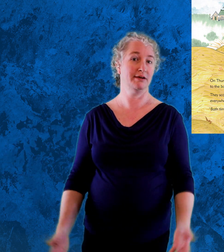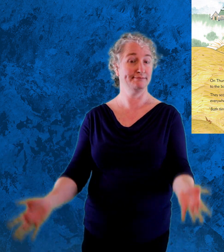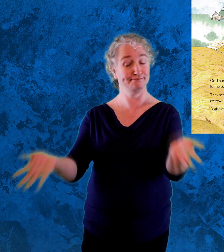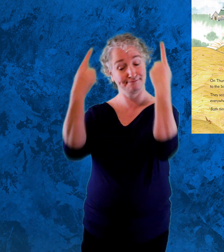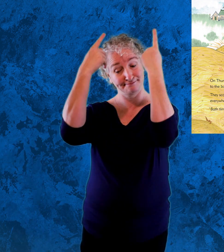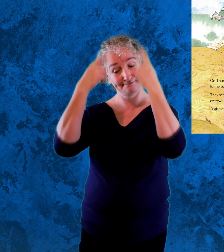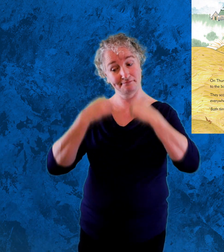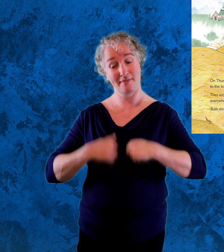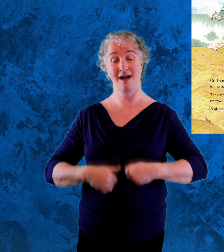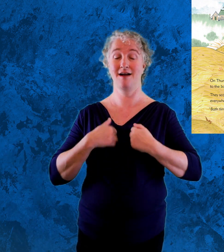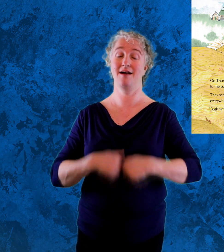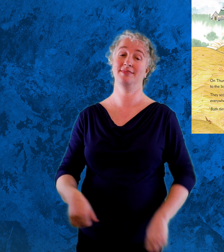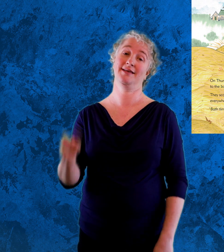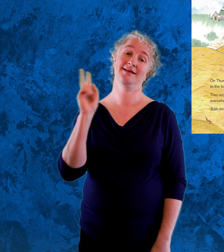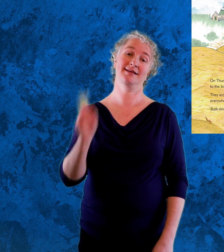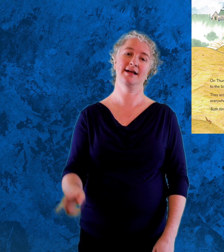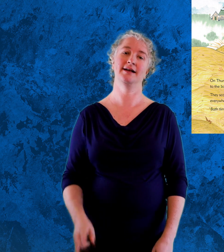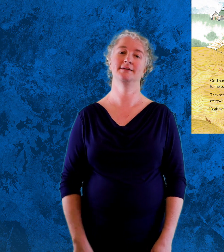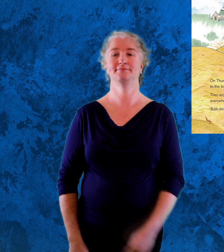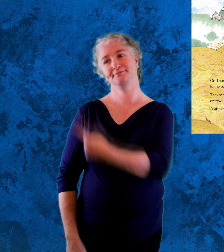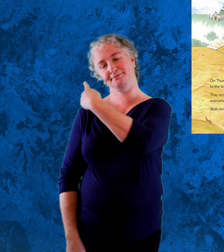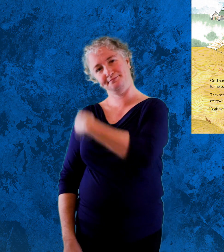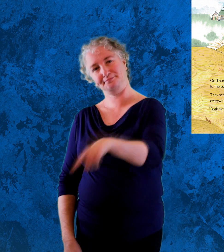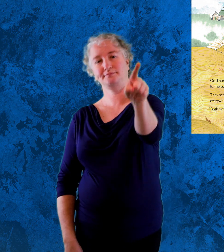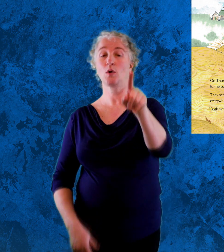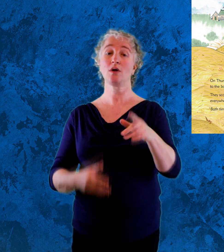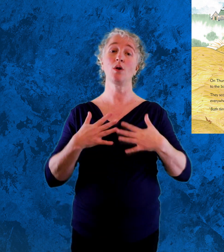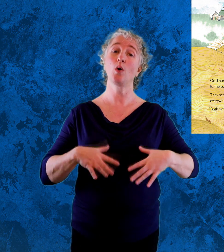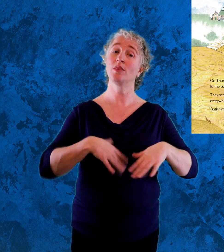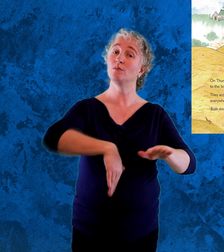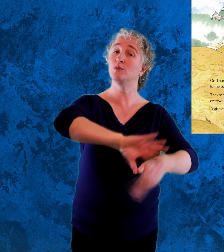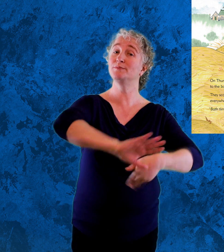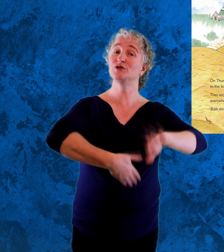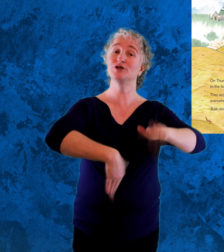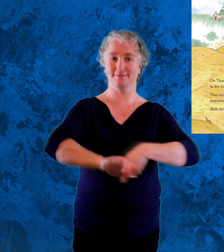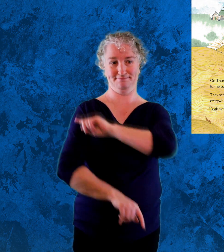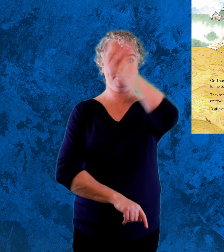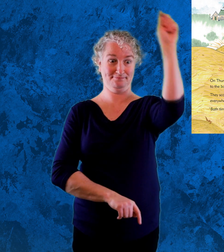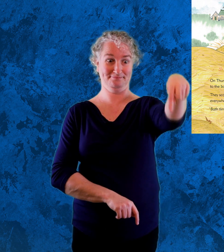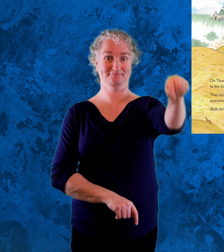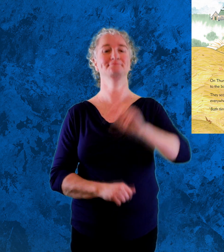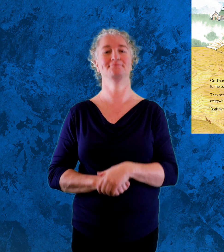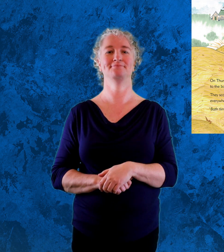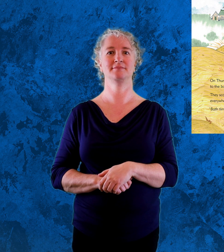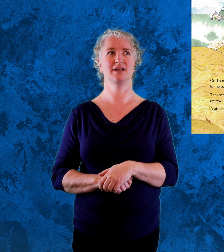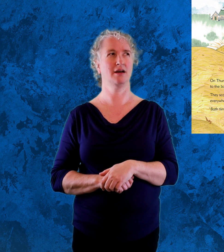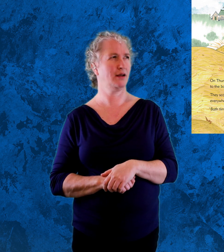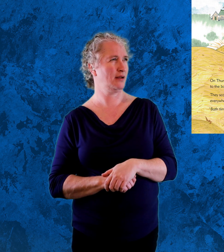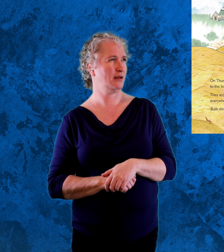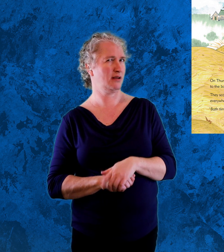Bath time, said Mum. Mum pointed to the washing machine. In you go! Was Mum